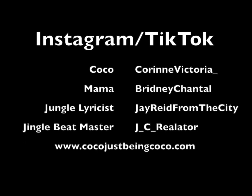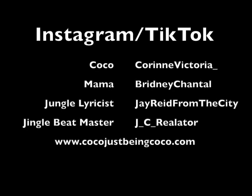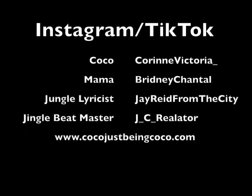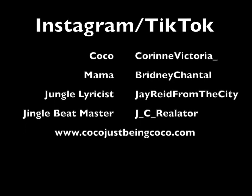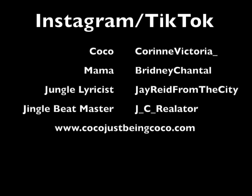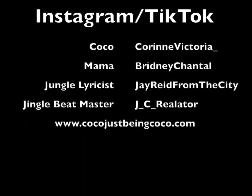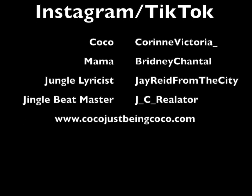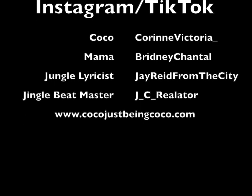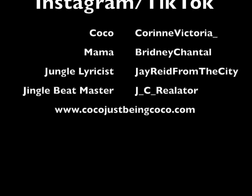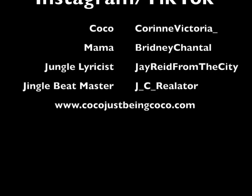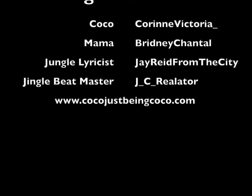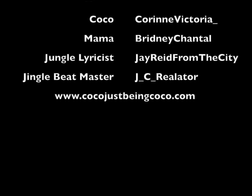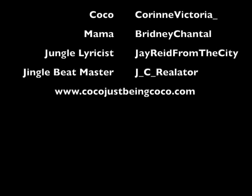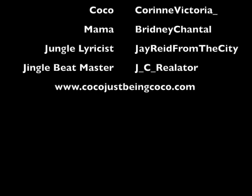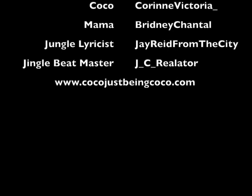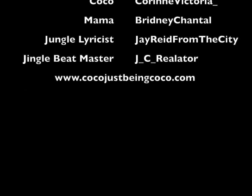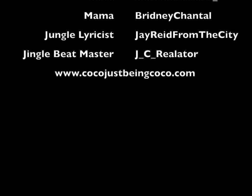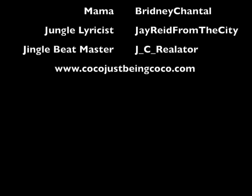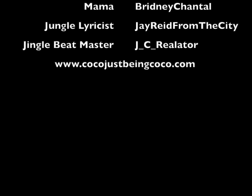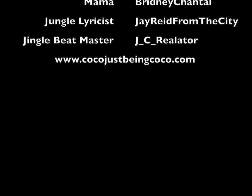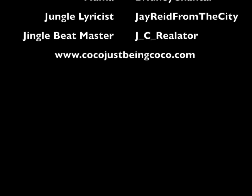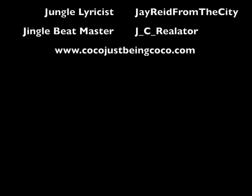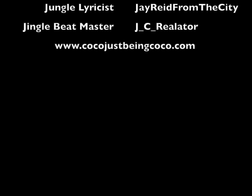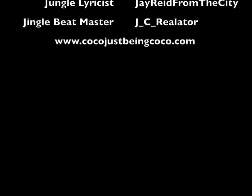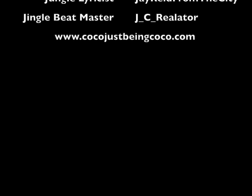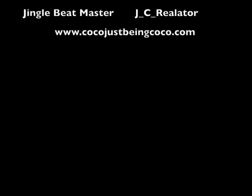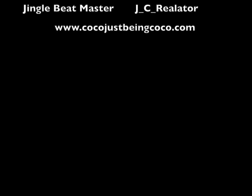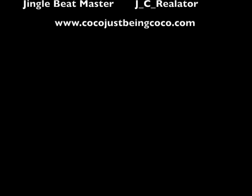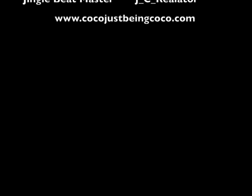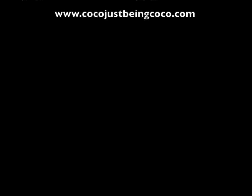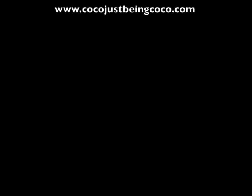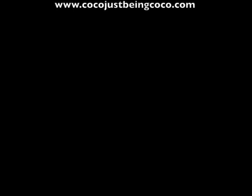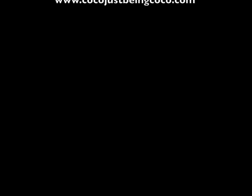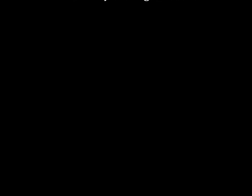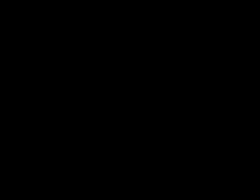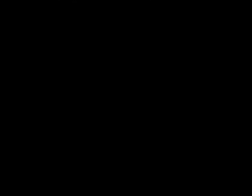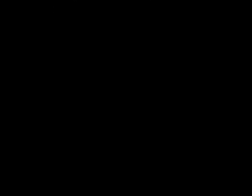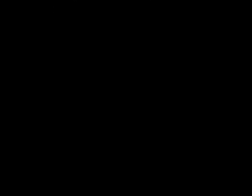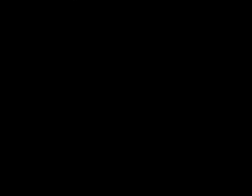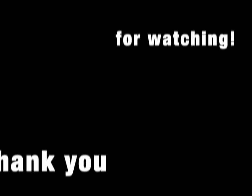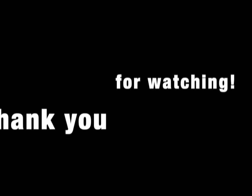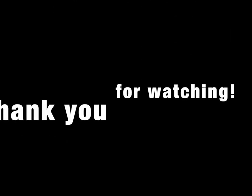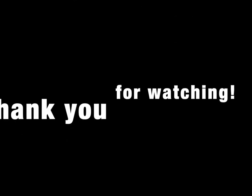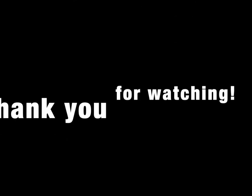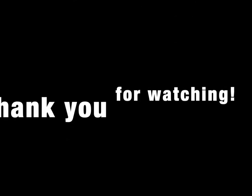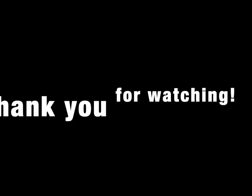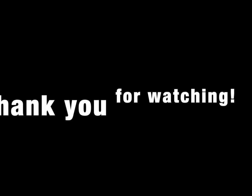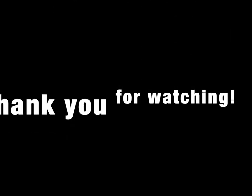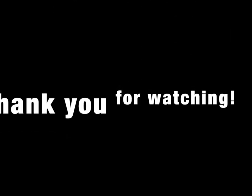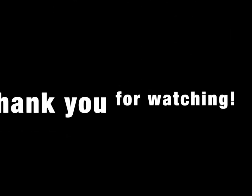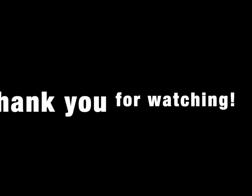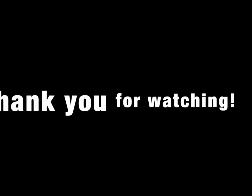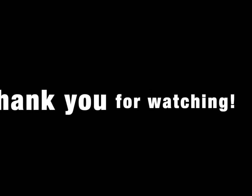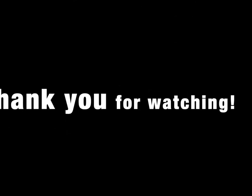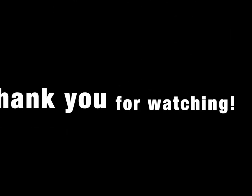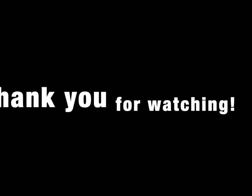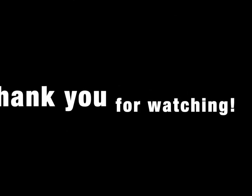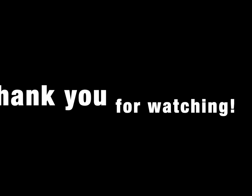What can we say? That's just Coco being Coco. Now, now, Coco. You know that's a no-no. Every time we turn our heads, you're